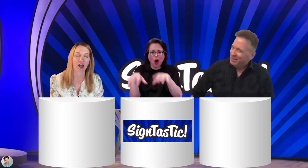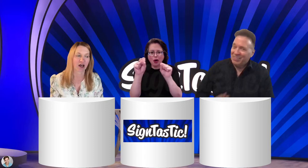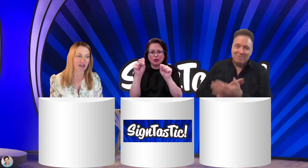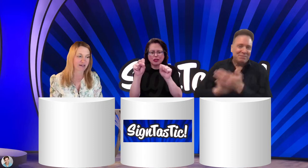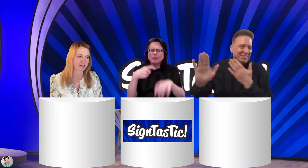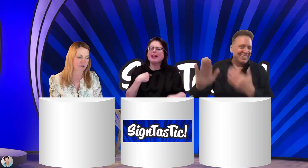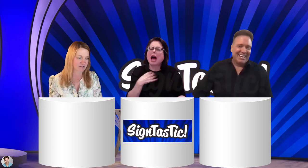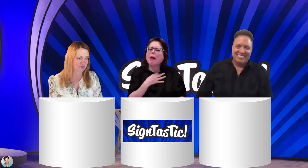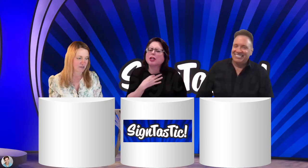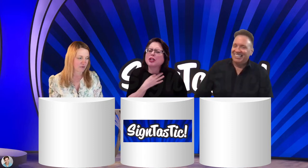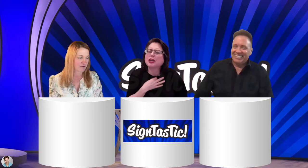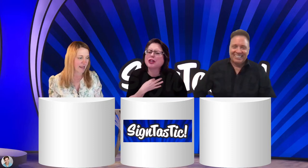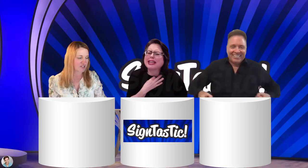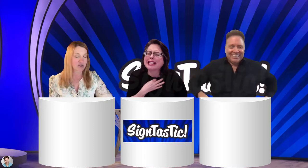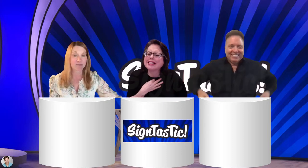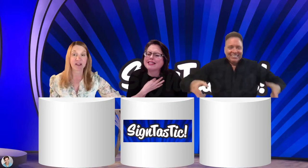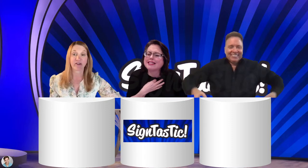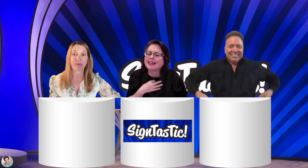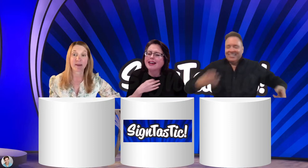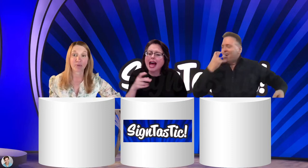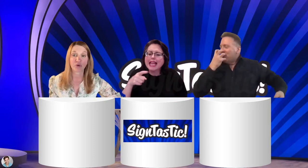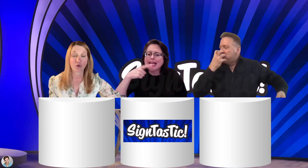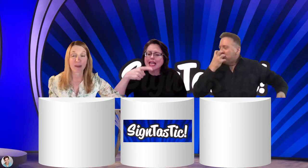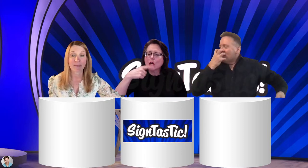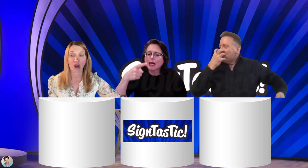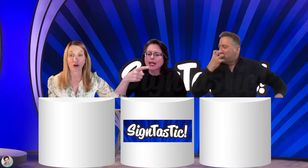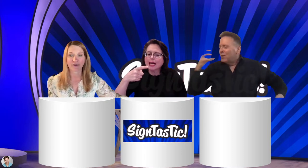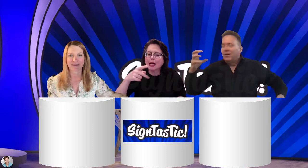audience reaction been of people who maybe aren't?